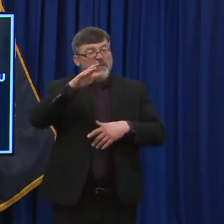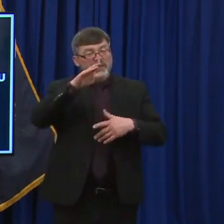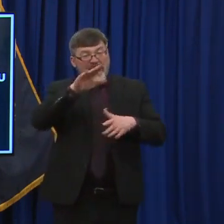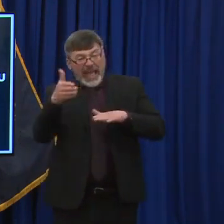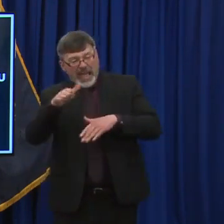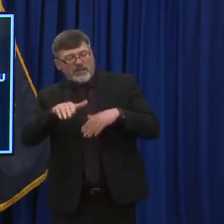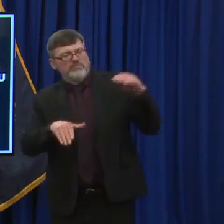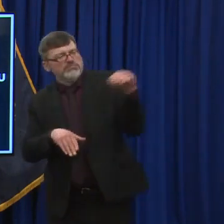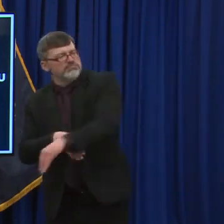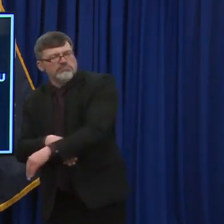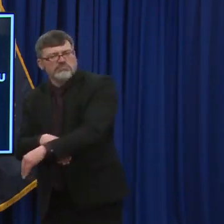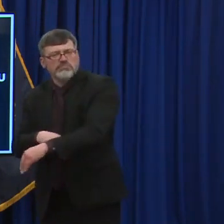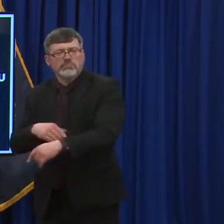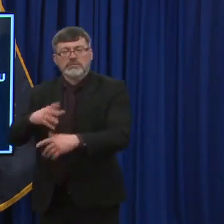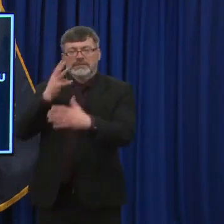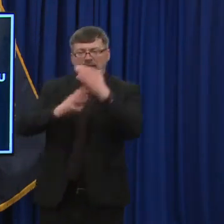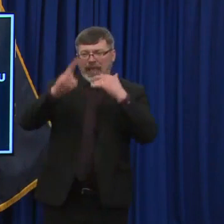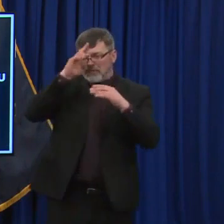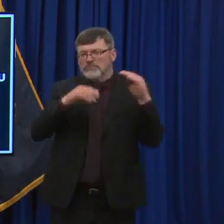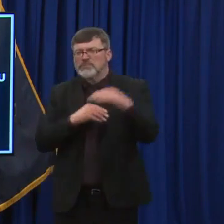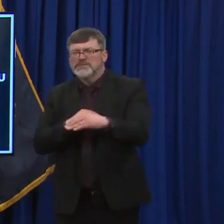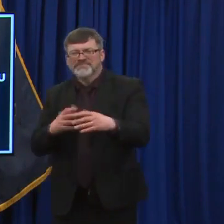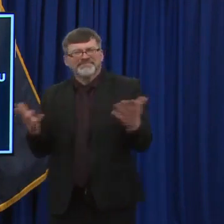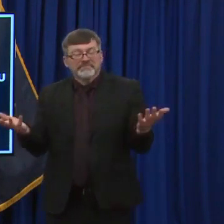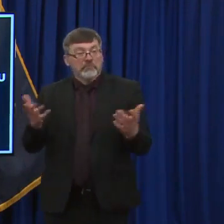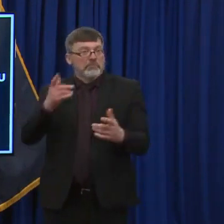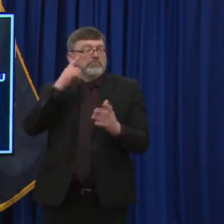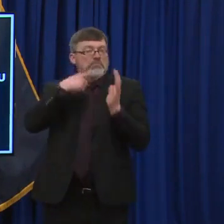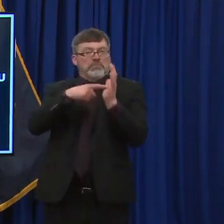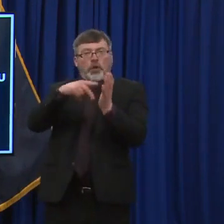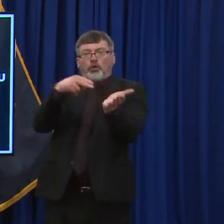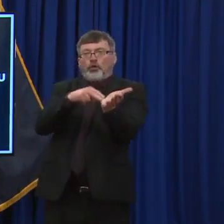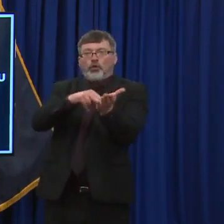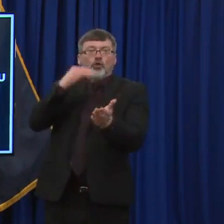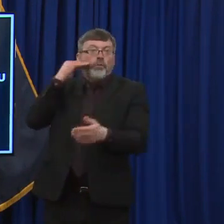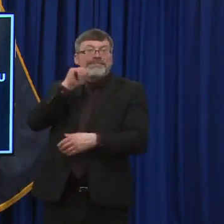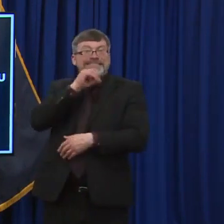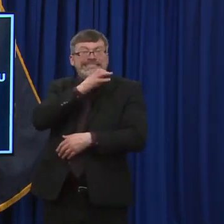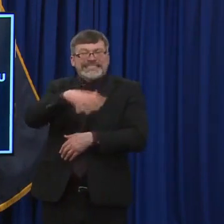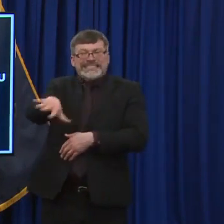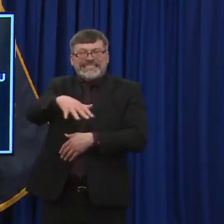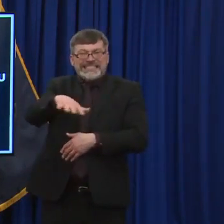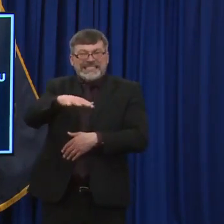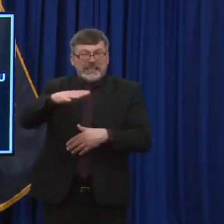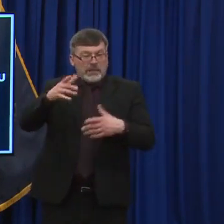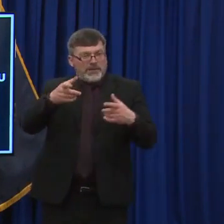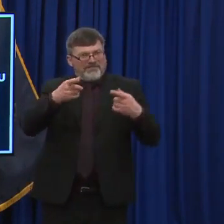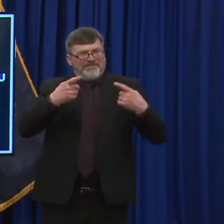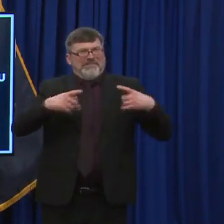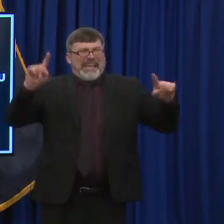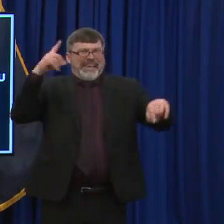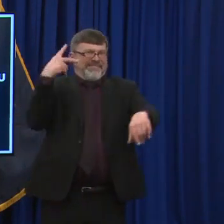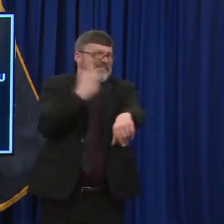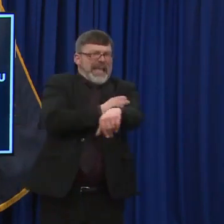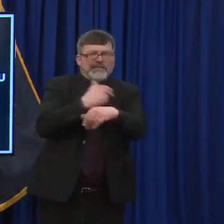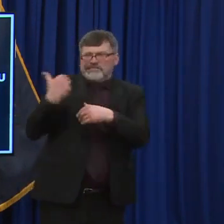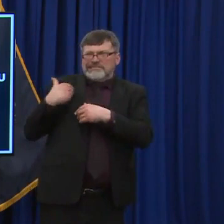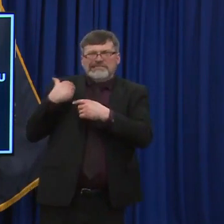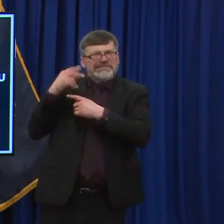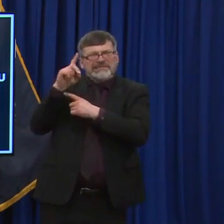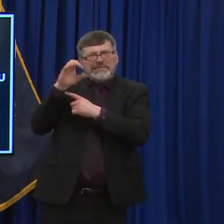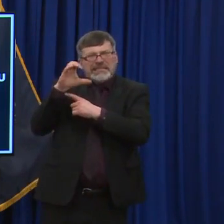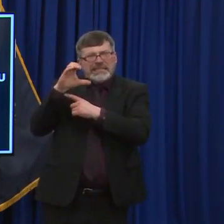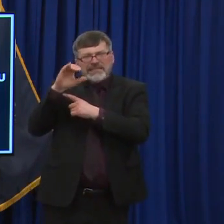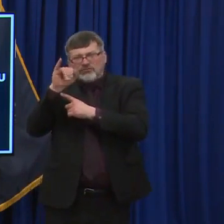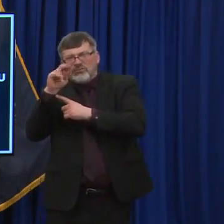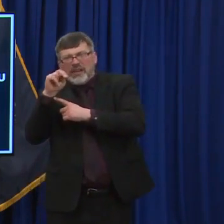long-term care. They were the first ones to be offered the vaccine. Uh, they were the first group to really get completely vaccinated, uh, with their second shots for those who